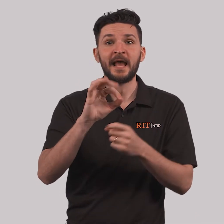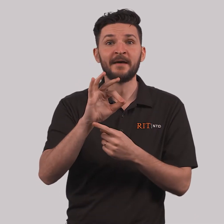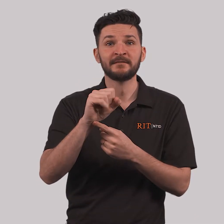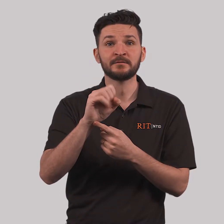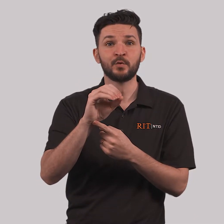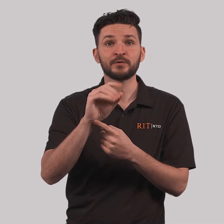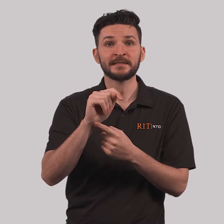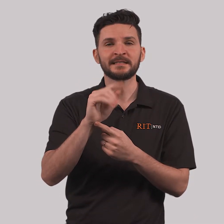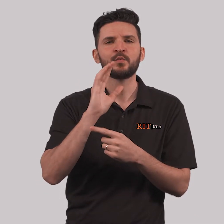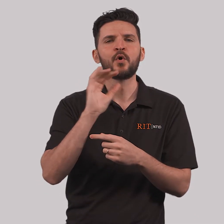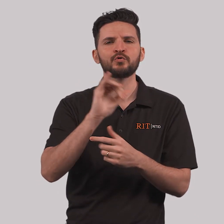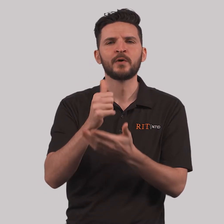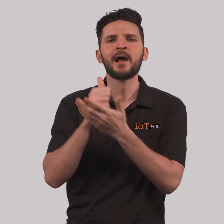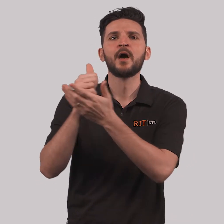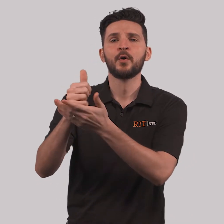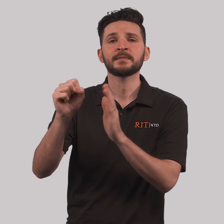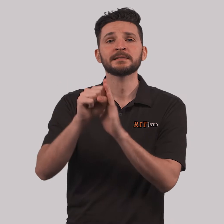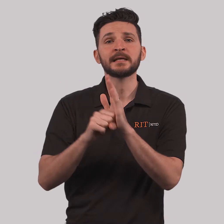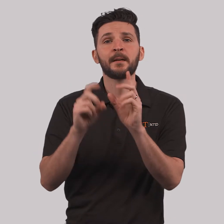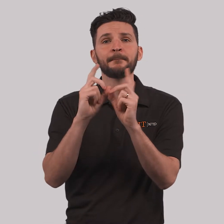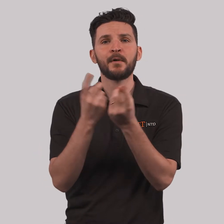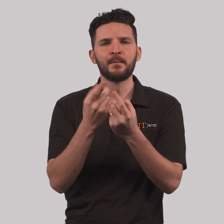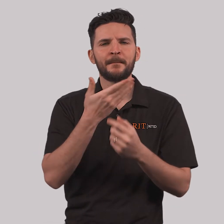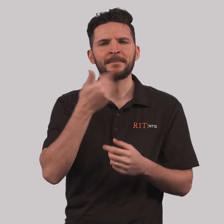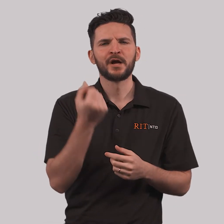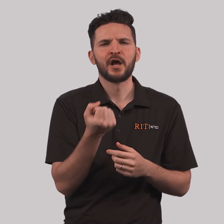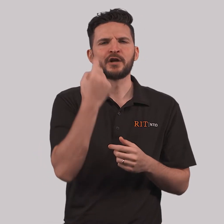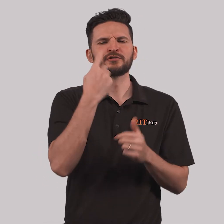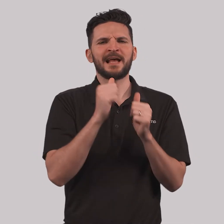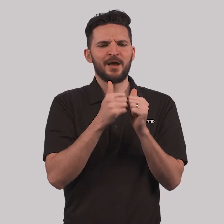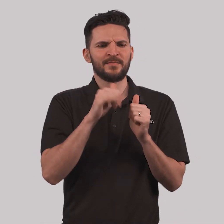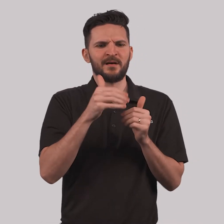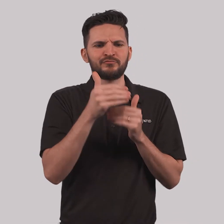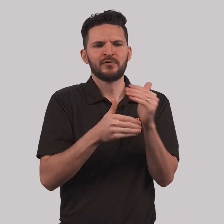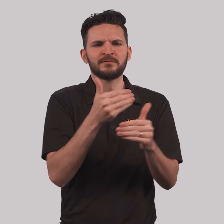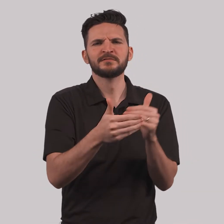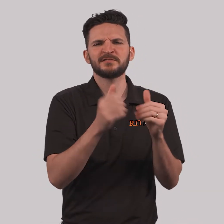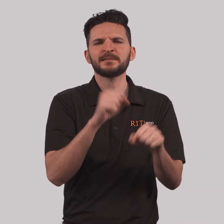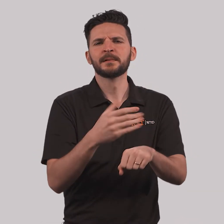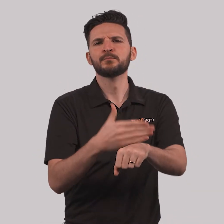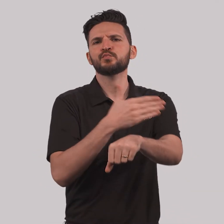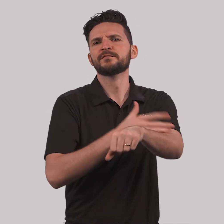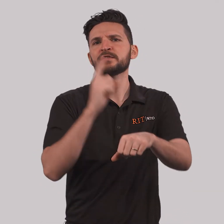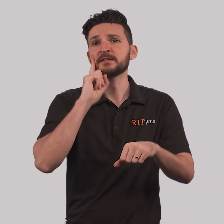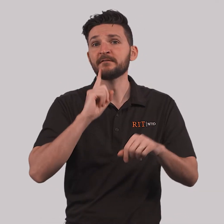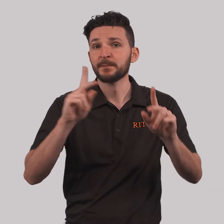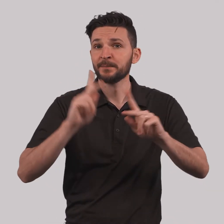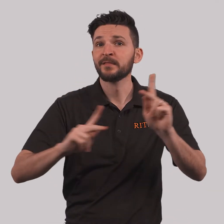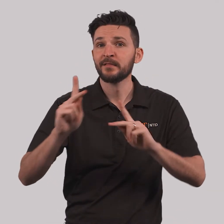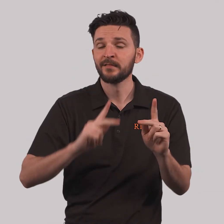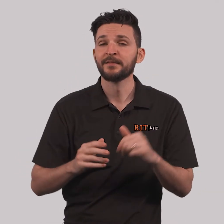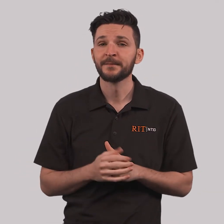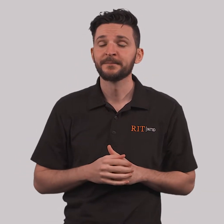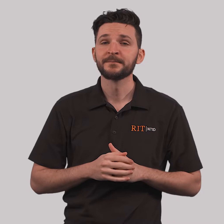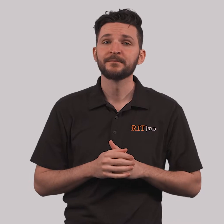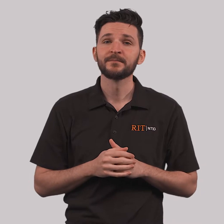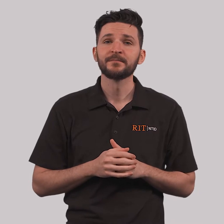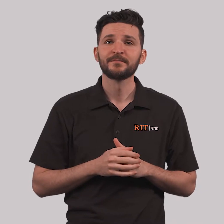Taking the FSOT will also help the State Department better understand how the process can be improved for deaf people. For